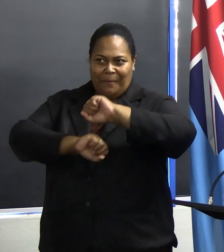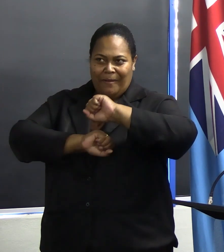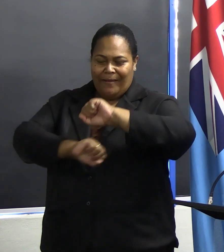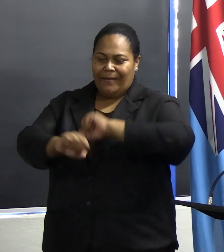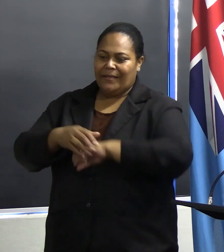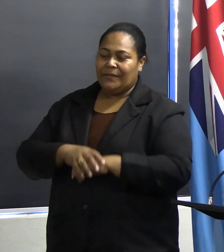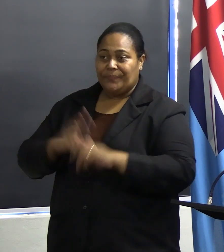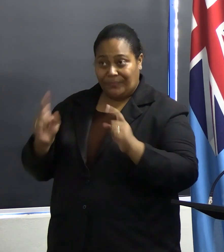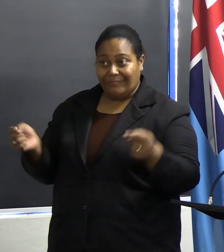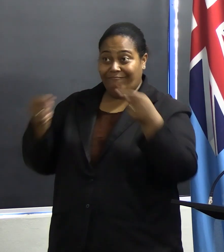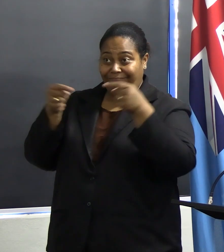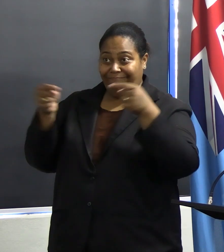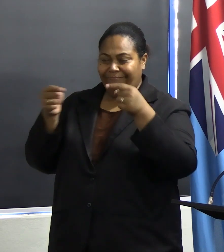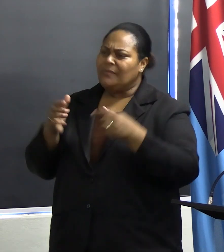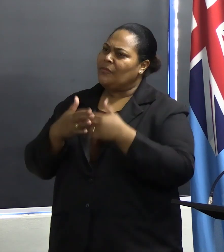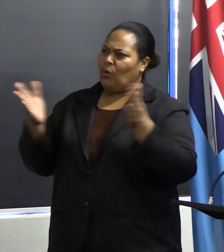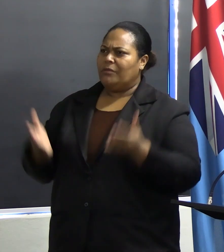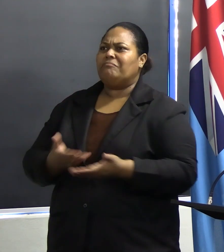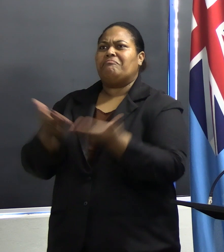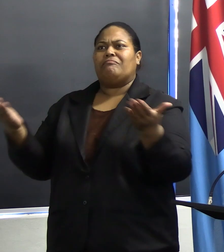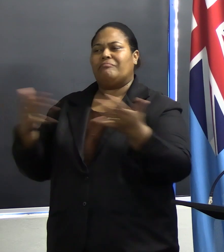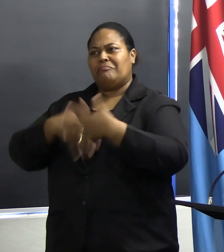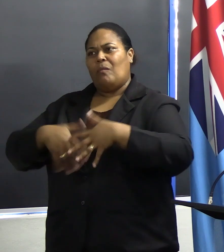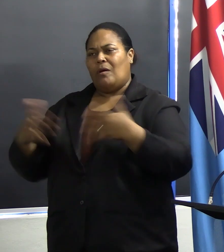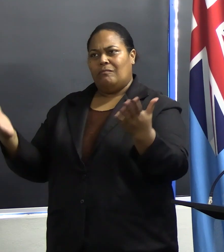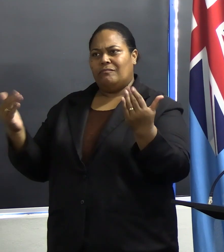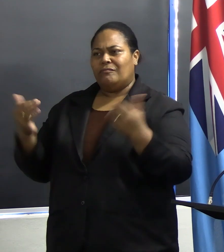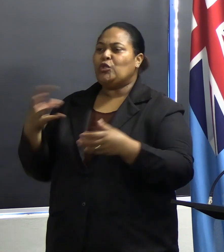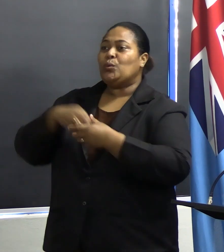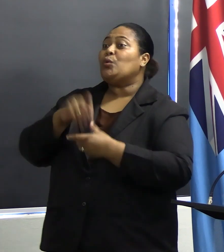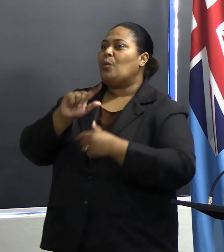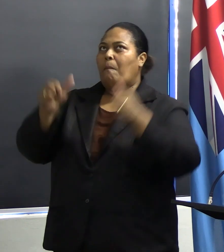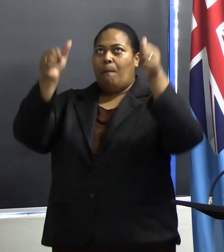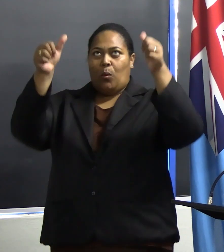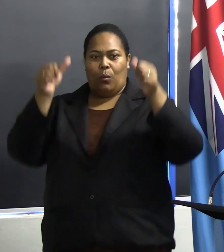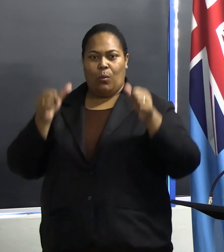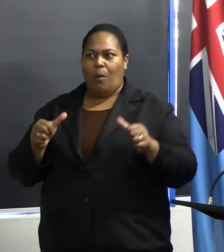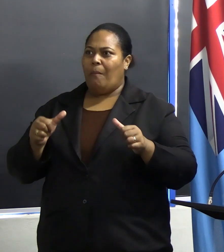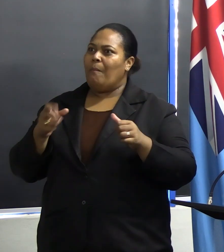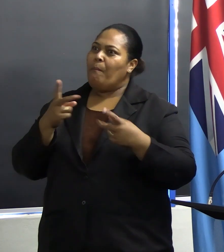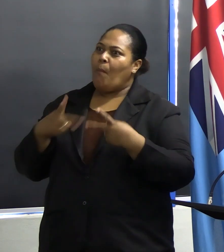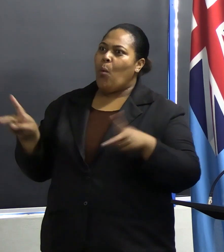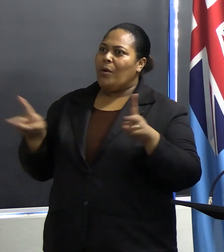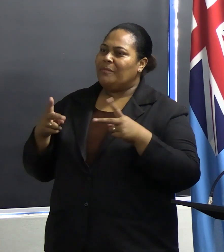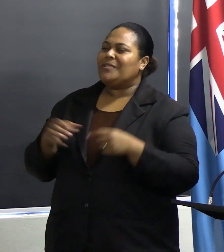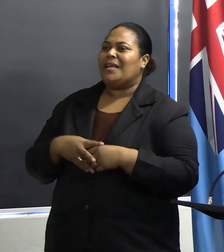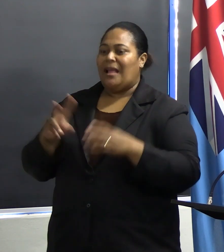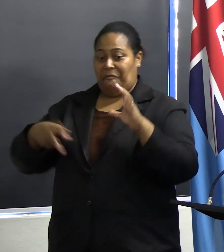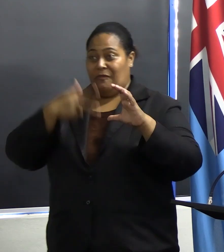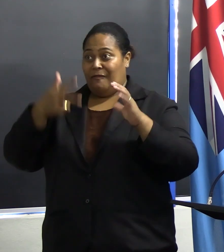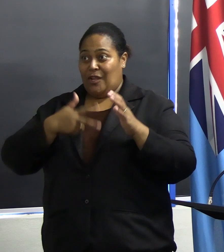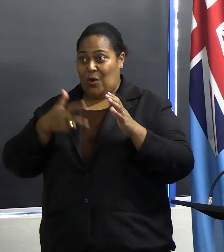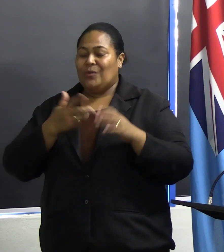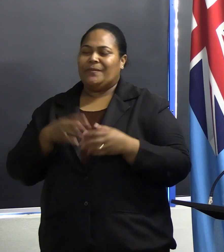competitions will be open to the general public, and we include posters, poems, and video competitions, which will align